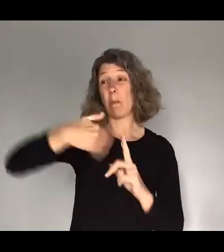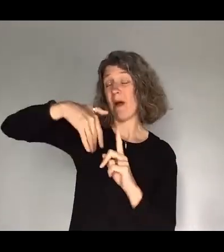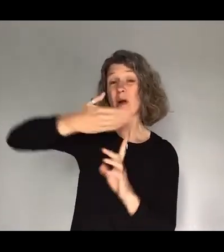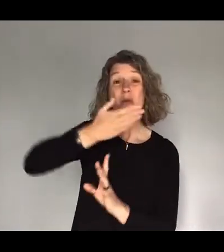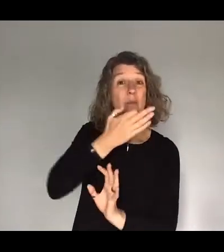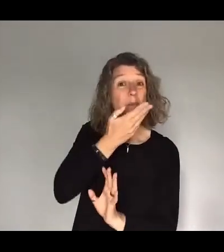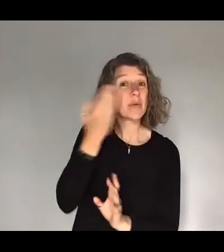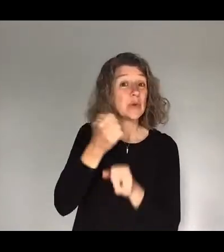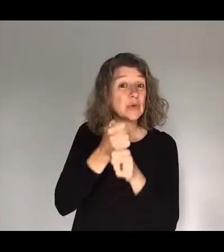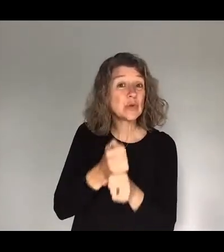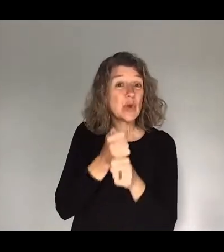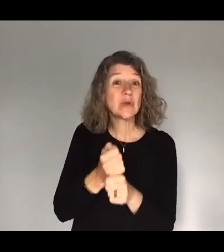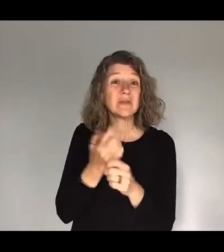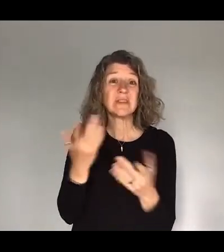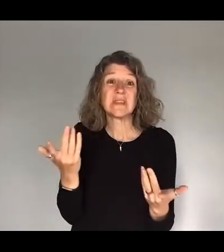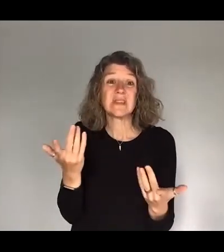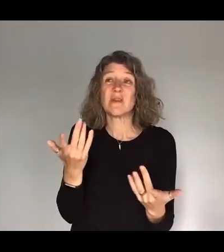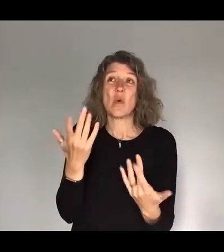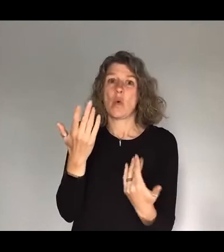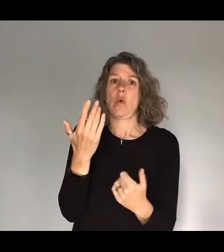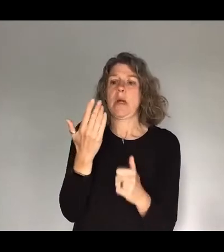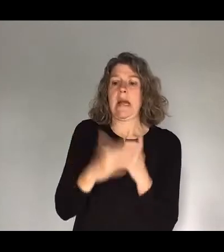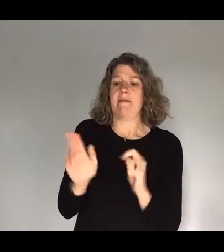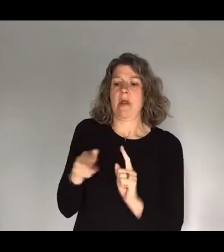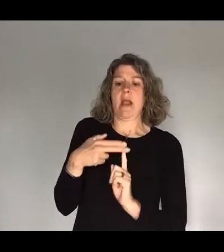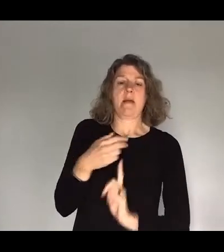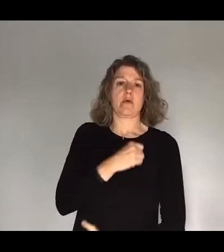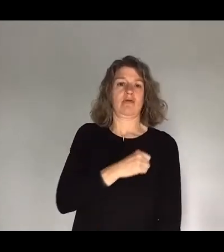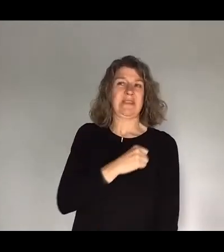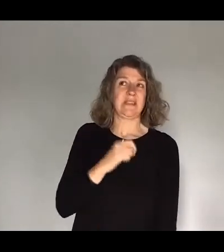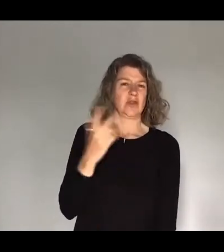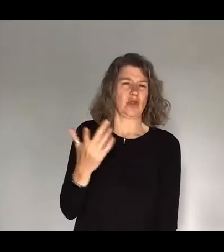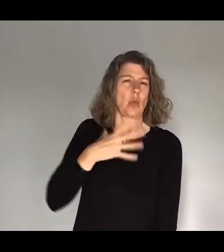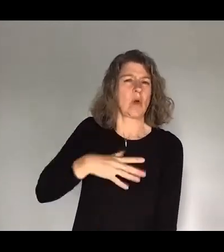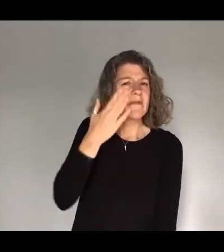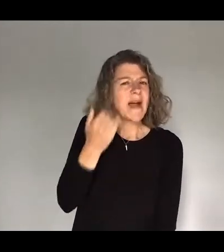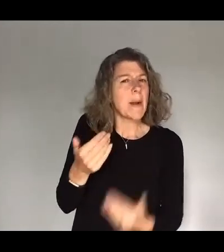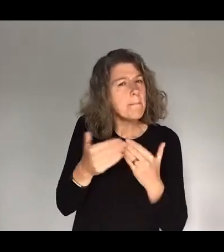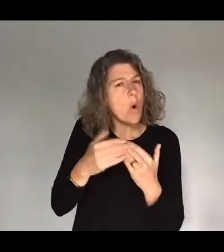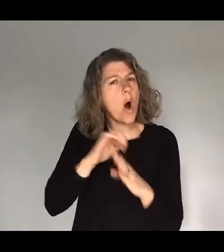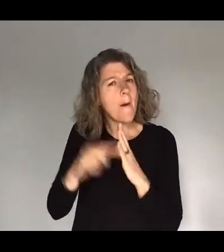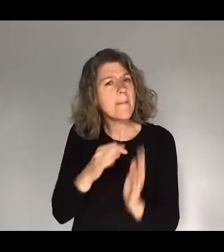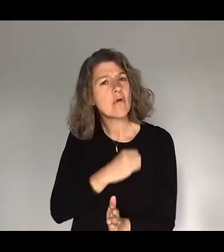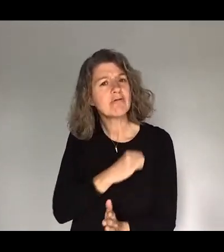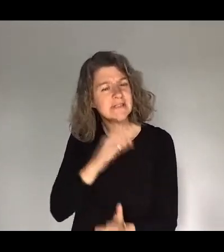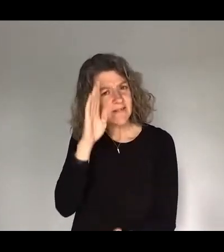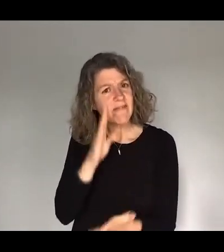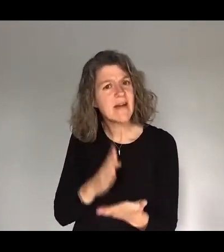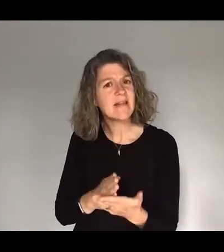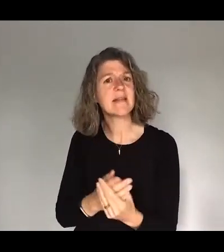that wouldn't necessarily call themselves a Christian. And you just want to explore and find out more about the Christian faith. Let me stop. Before you get to the group, you smell food.